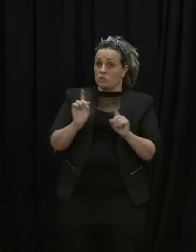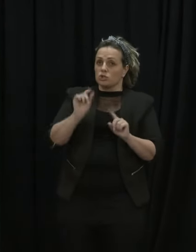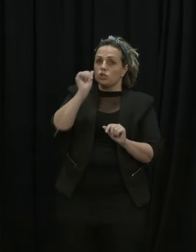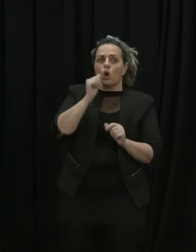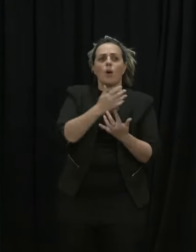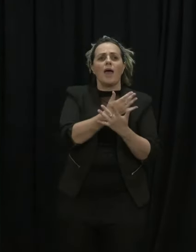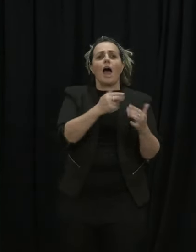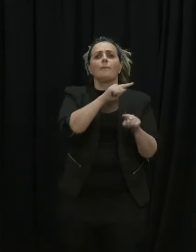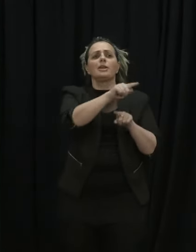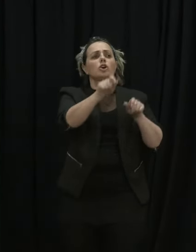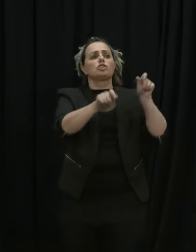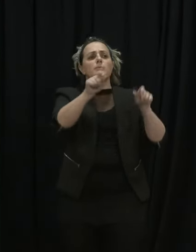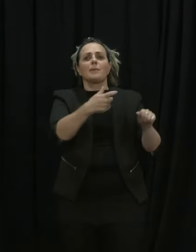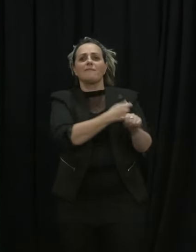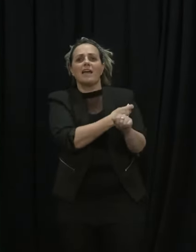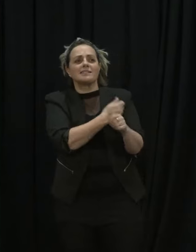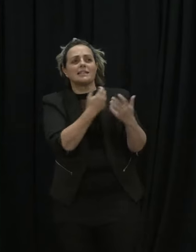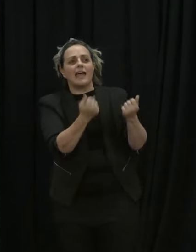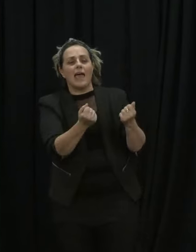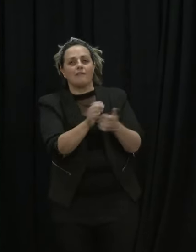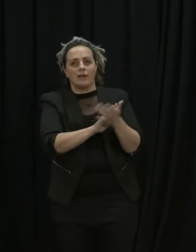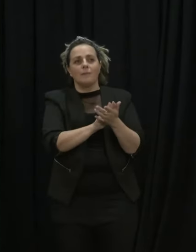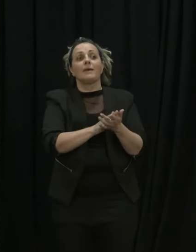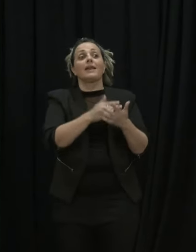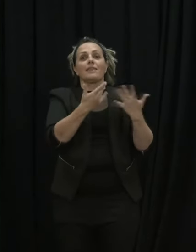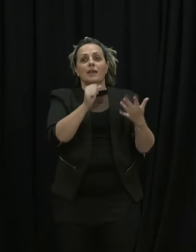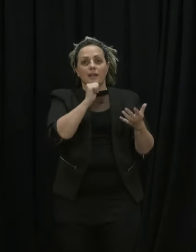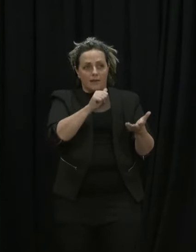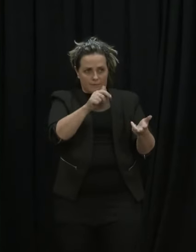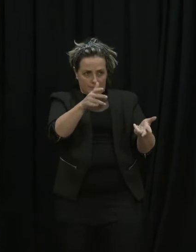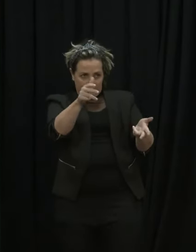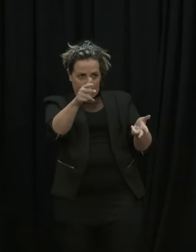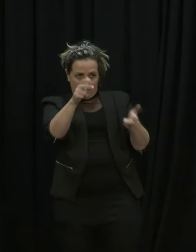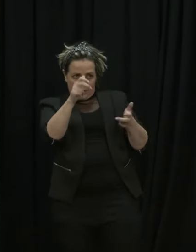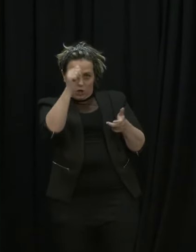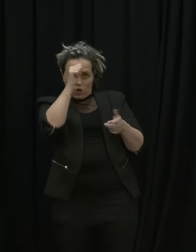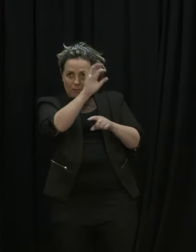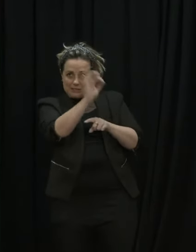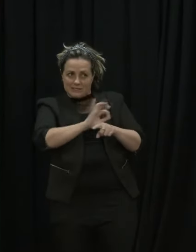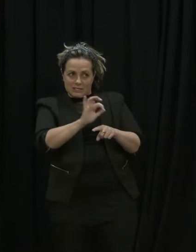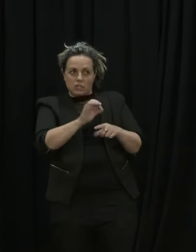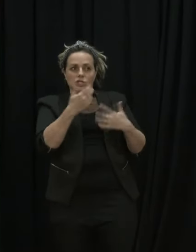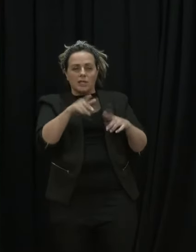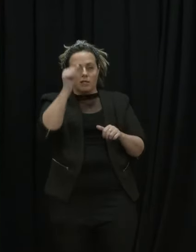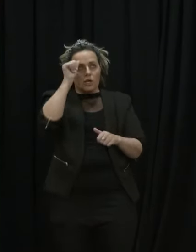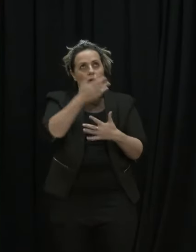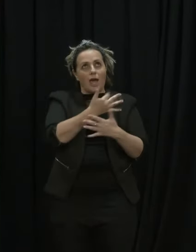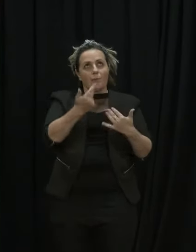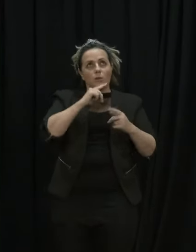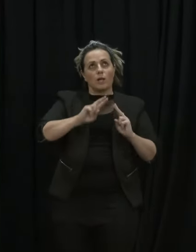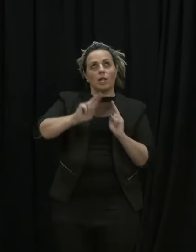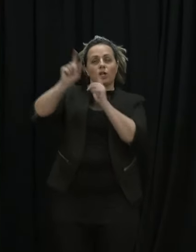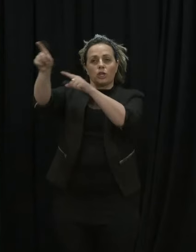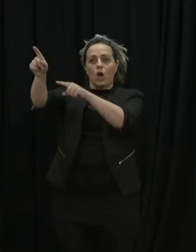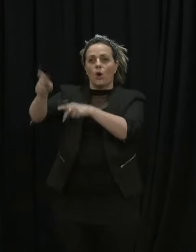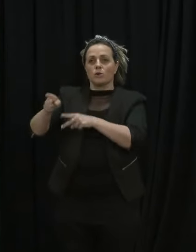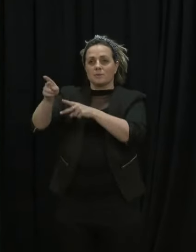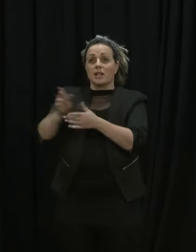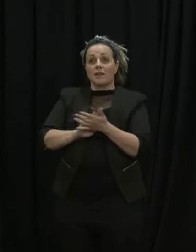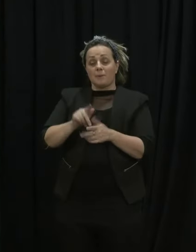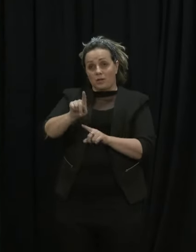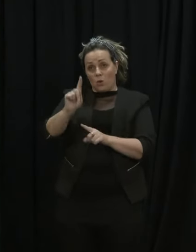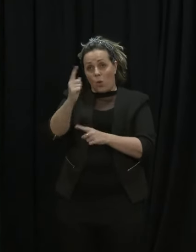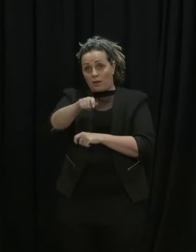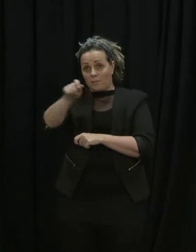material in terms of how many require hospital care so there are two things Aucklanders can do to take the pressure off our staff in the